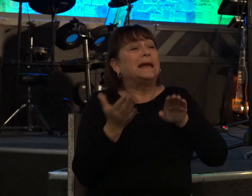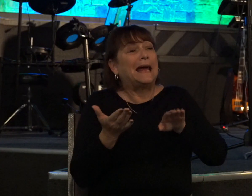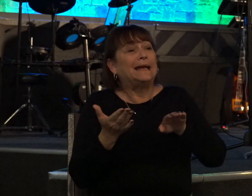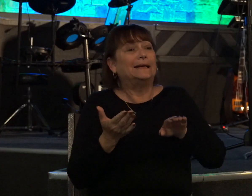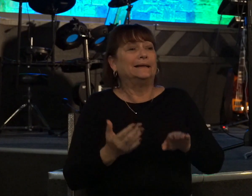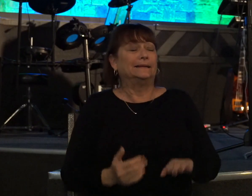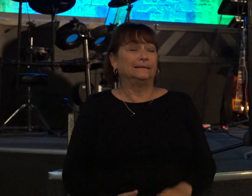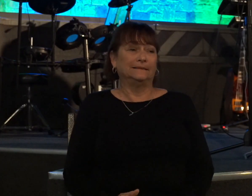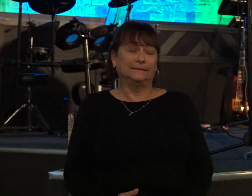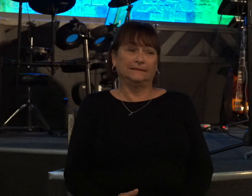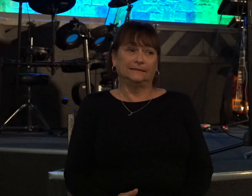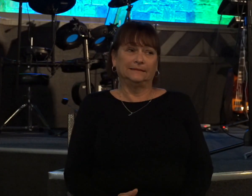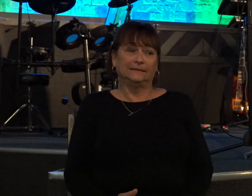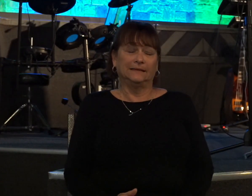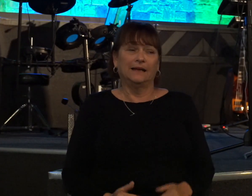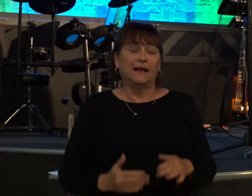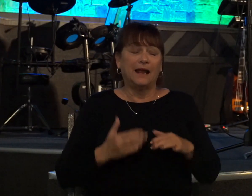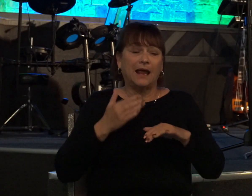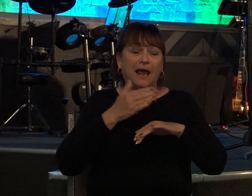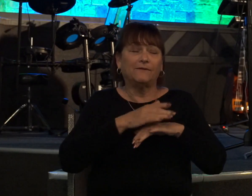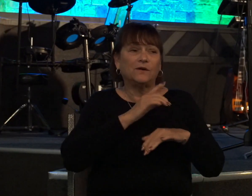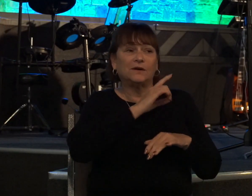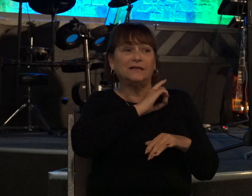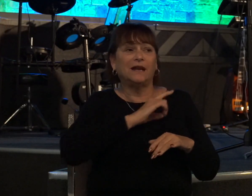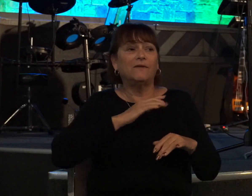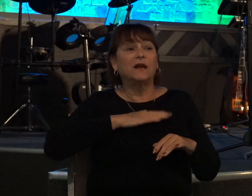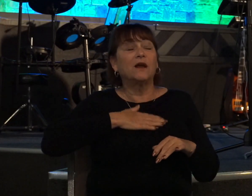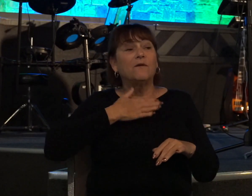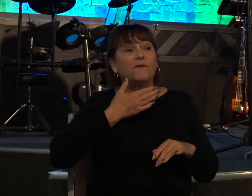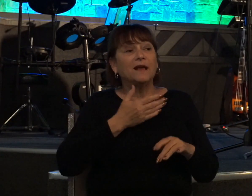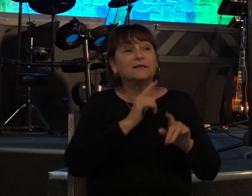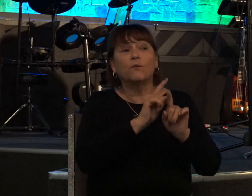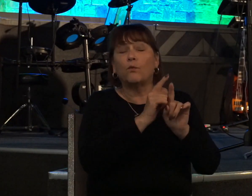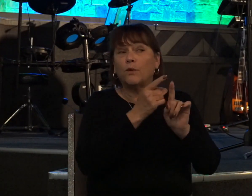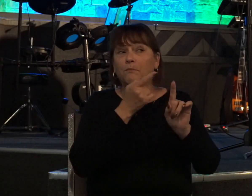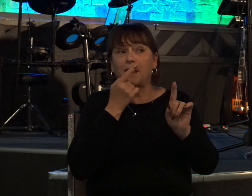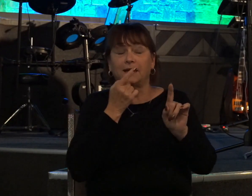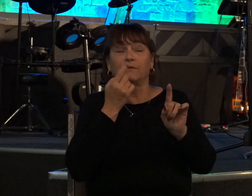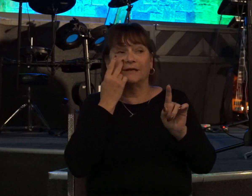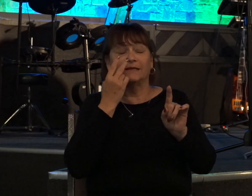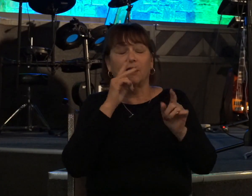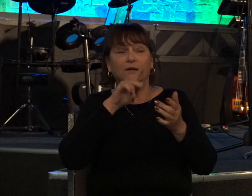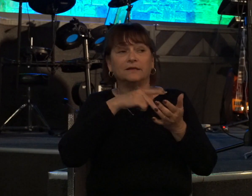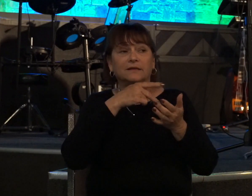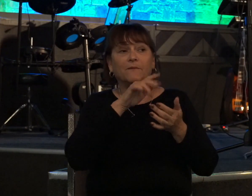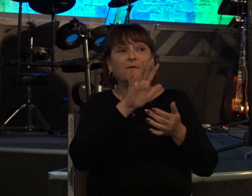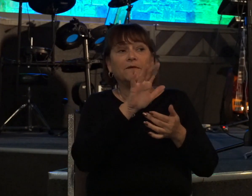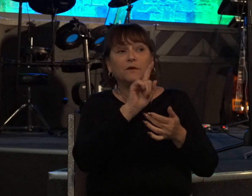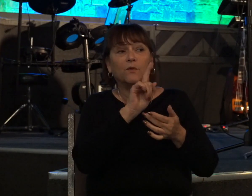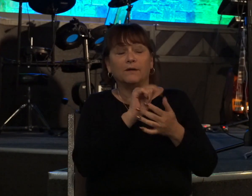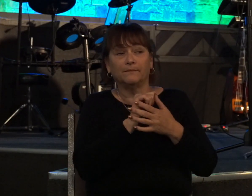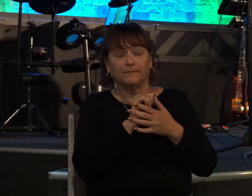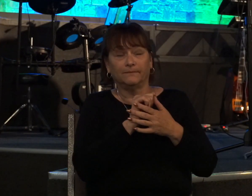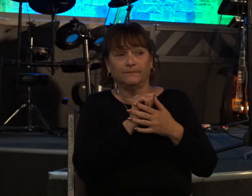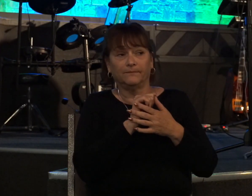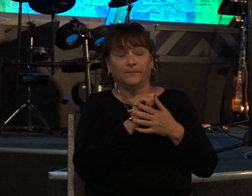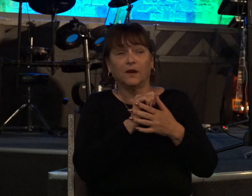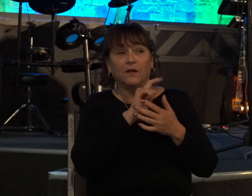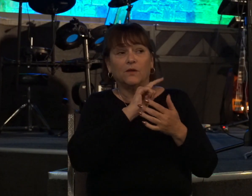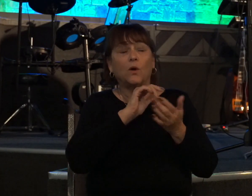that after David confessed his sin repented as we saw in Psalm 51 the Lord forgave David